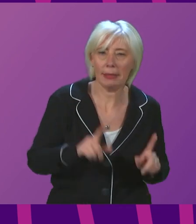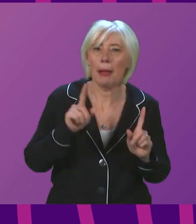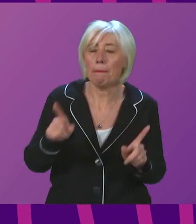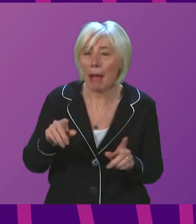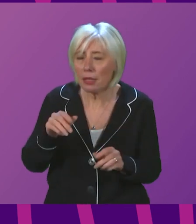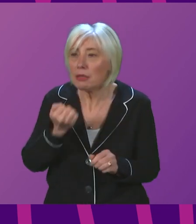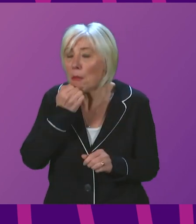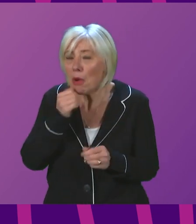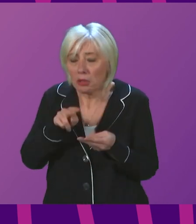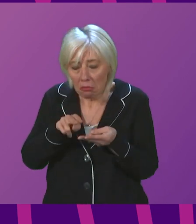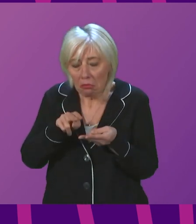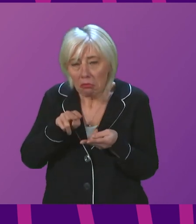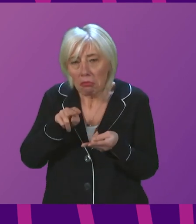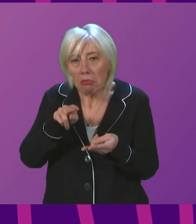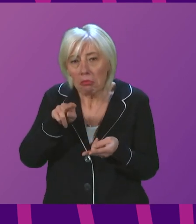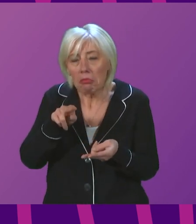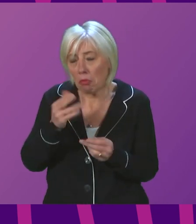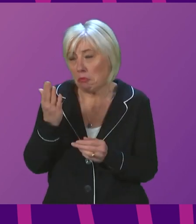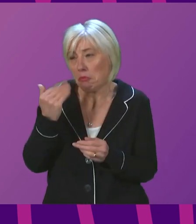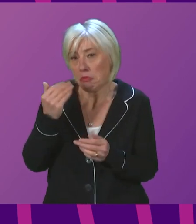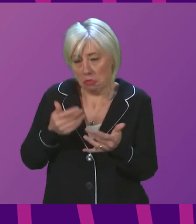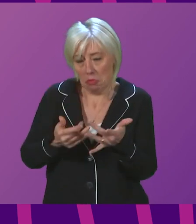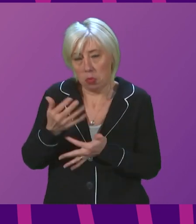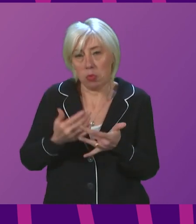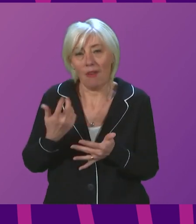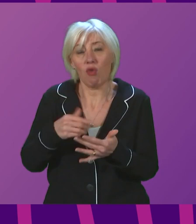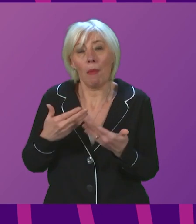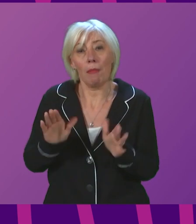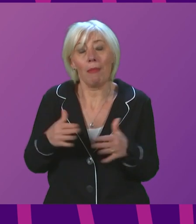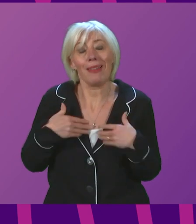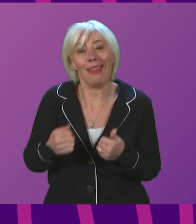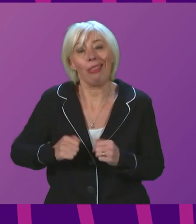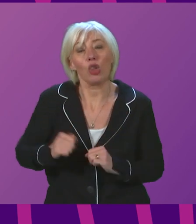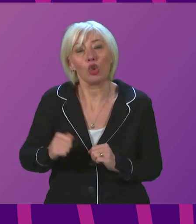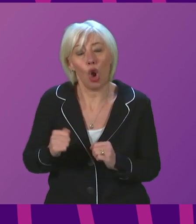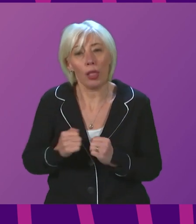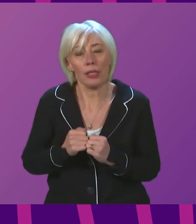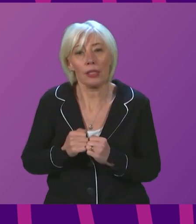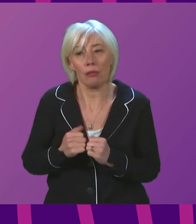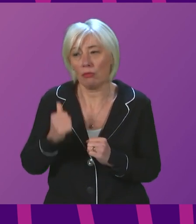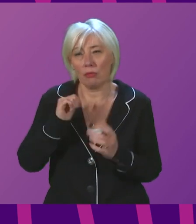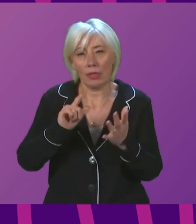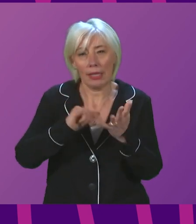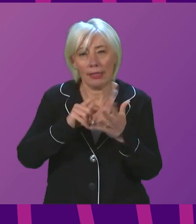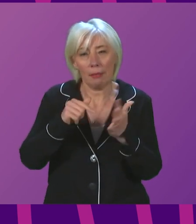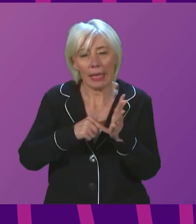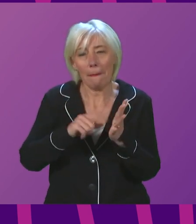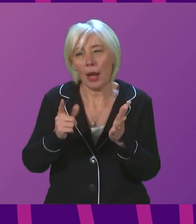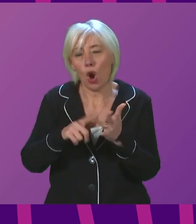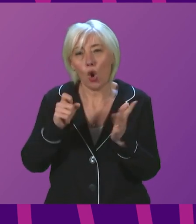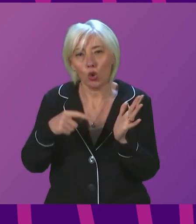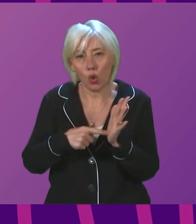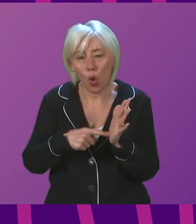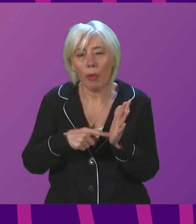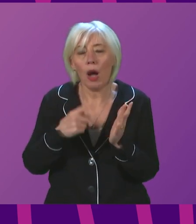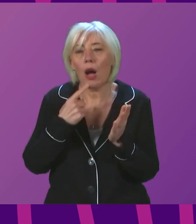increasing. The most recent data published by Public Health Scotland, which covers September and October, shows